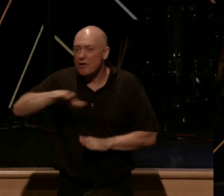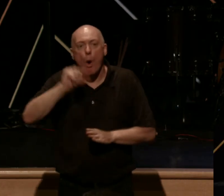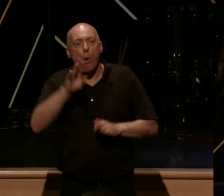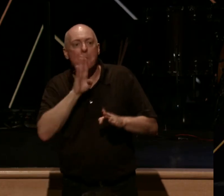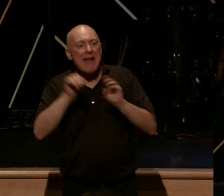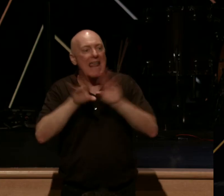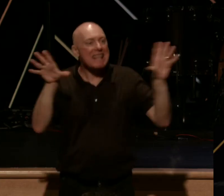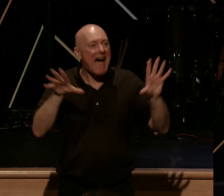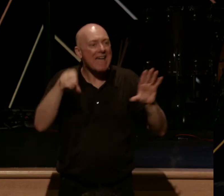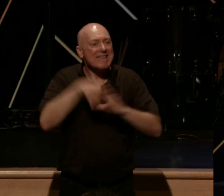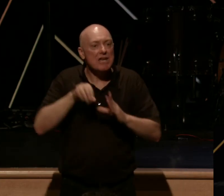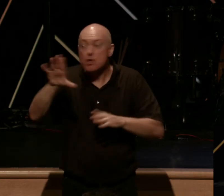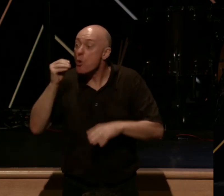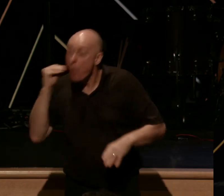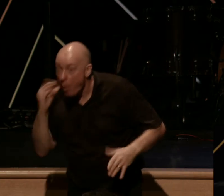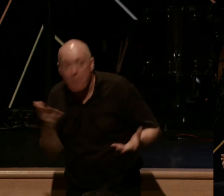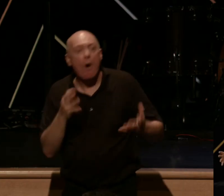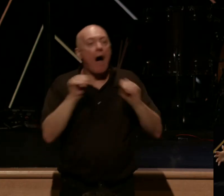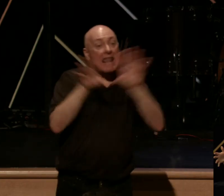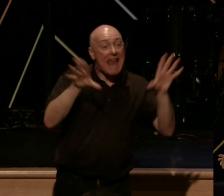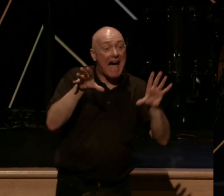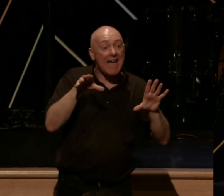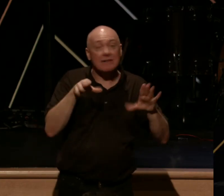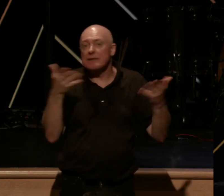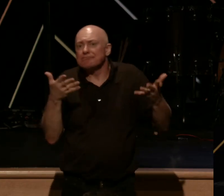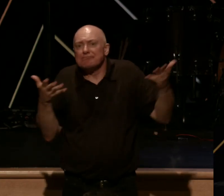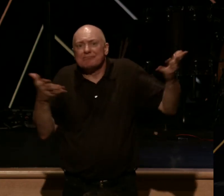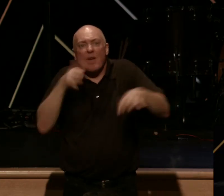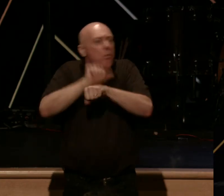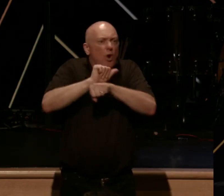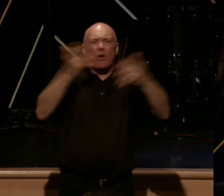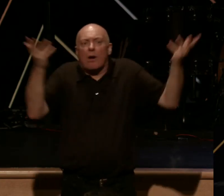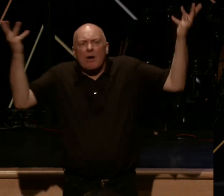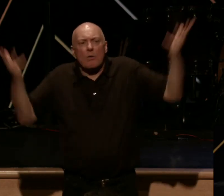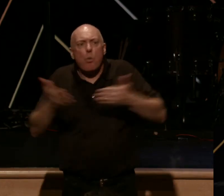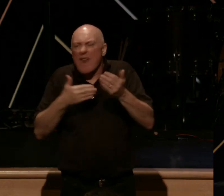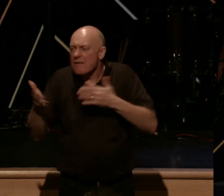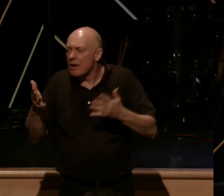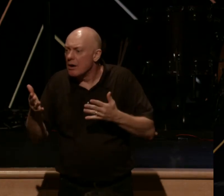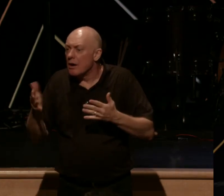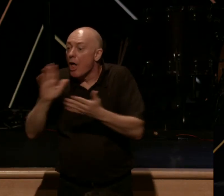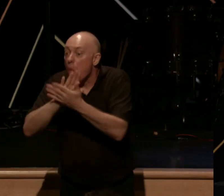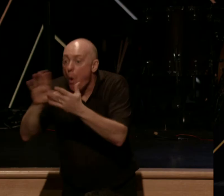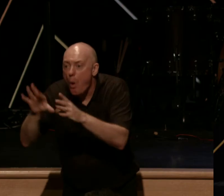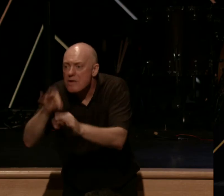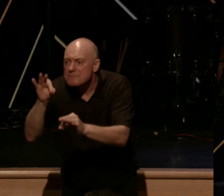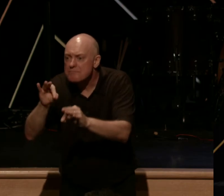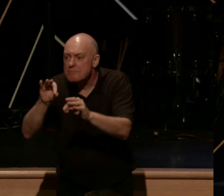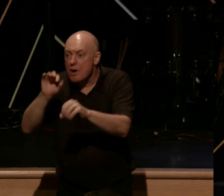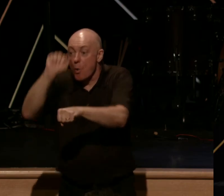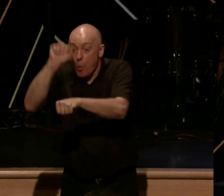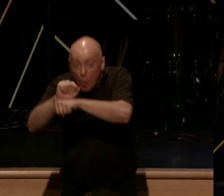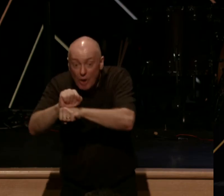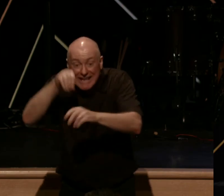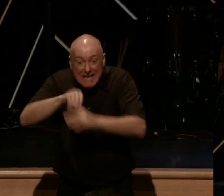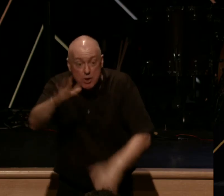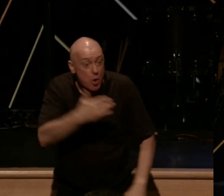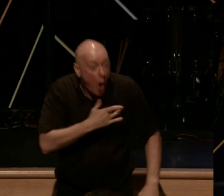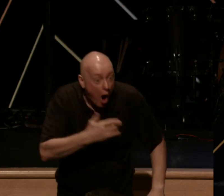light in your home, a light in your everyday life, whatever that looks like for you as the Spirit of God is working on your heart and filling